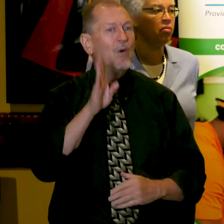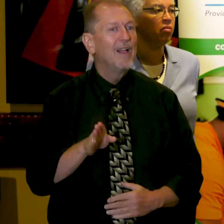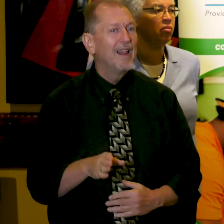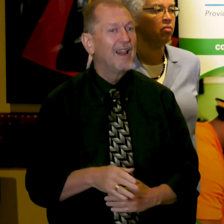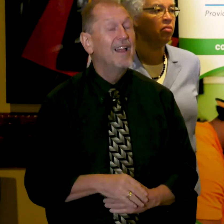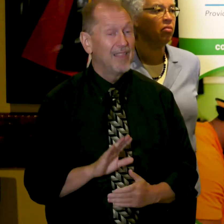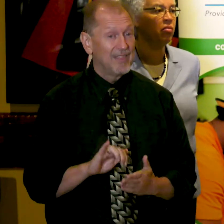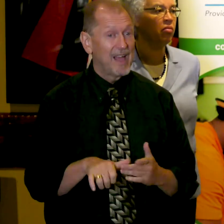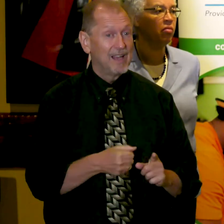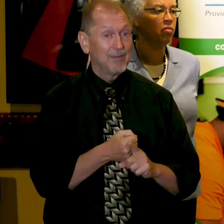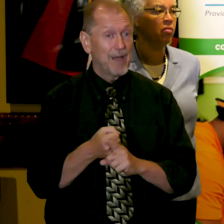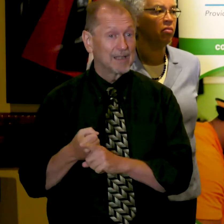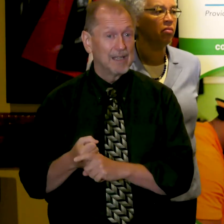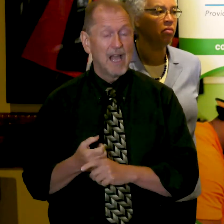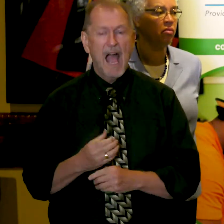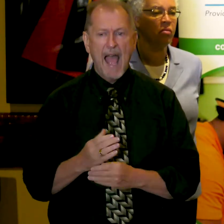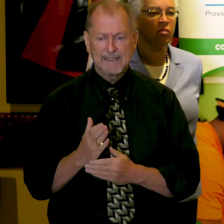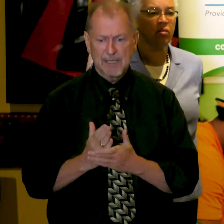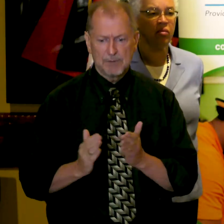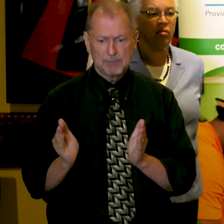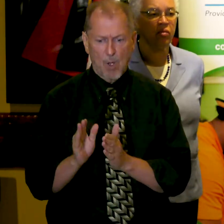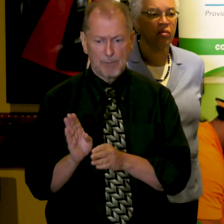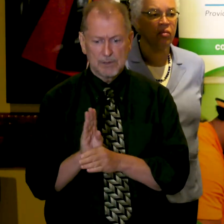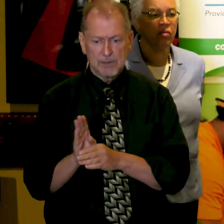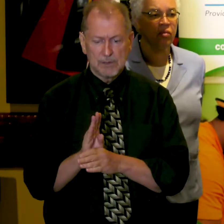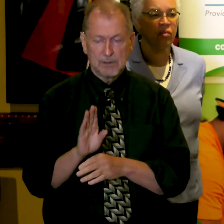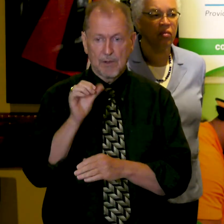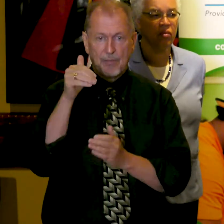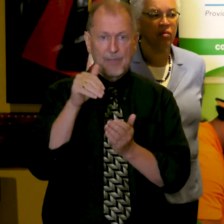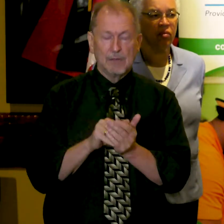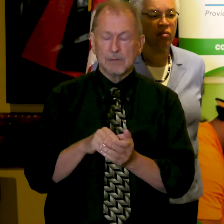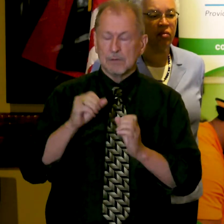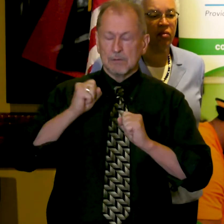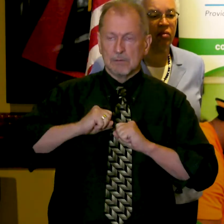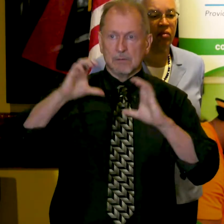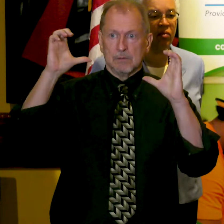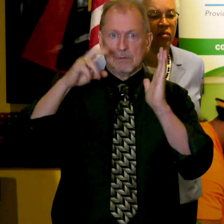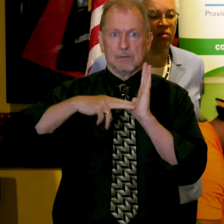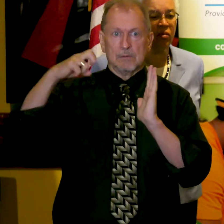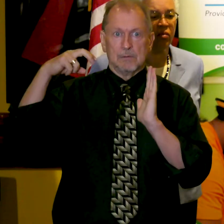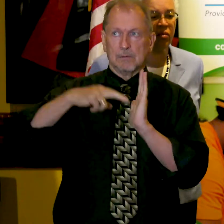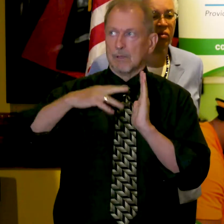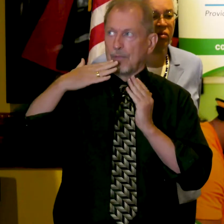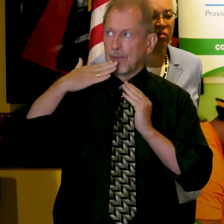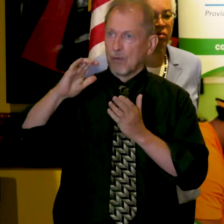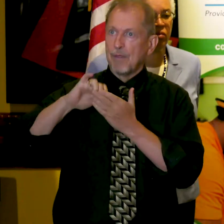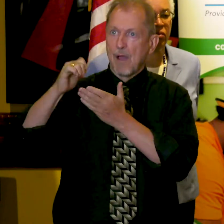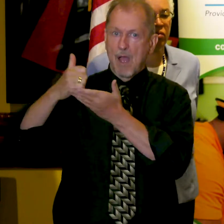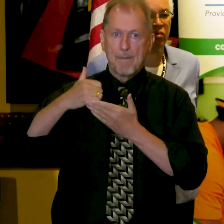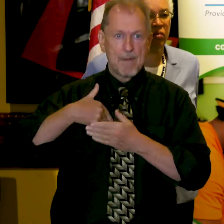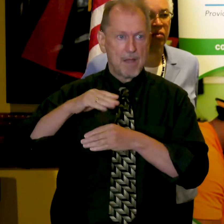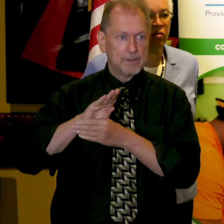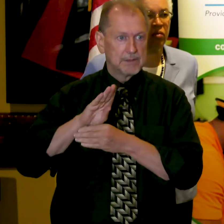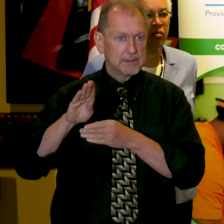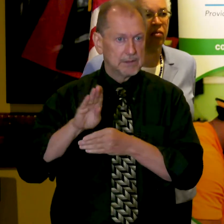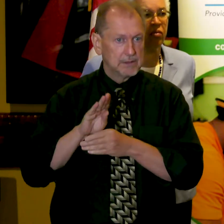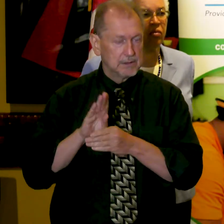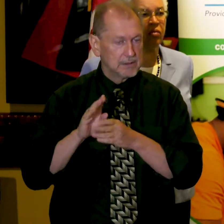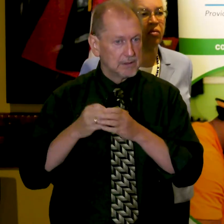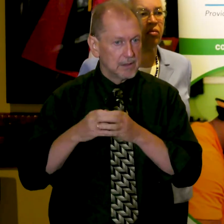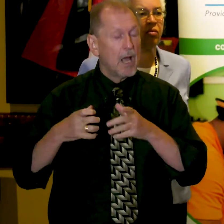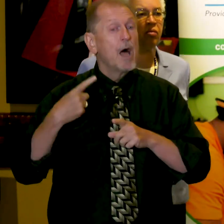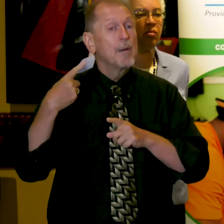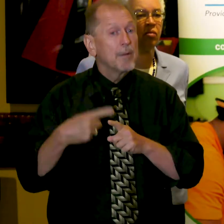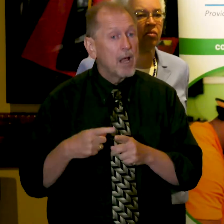the impact of $10,000 on the lives of the entrepreneur, but not just their own lives, but the